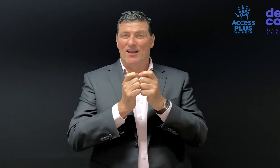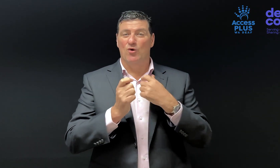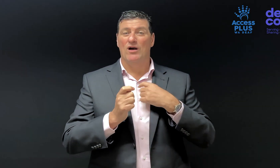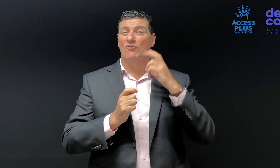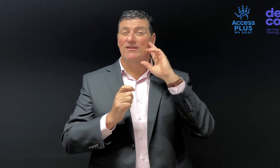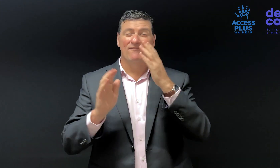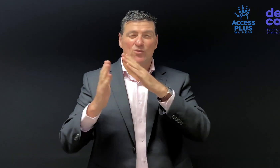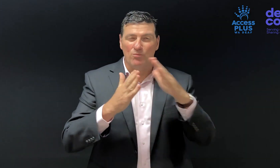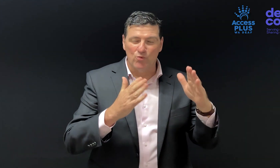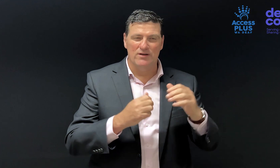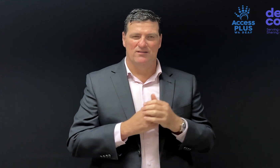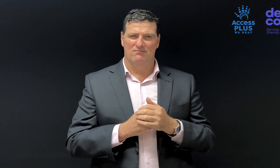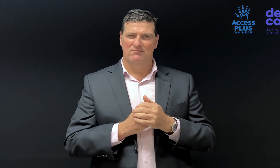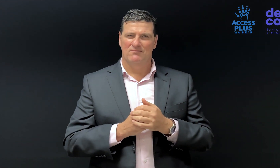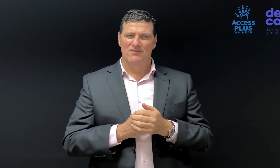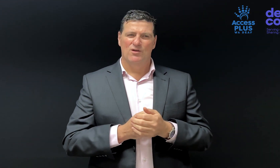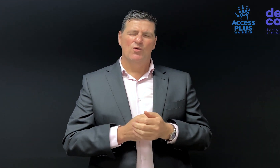We value our Deaf community.